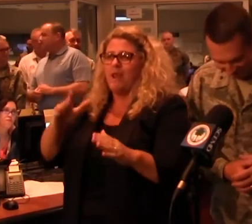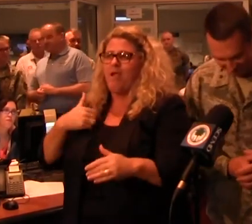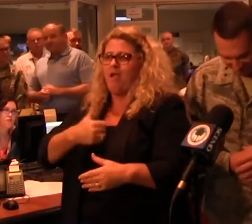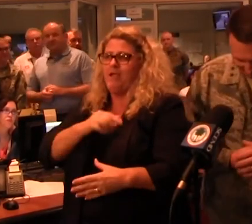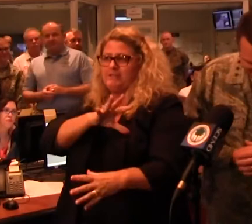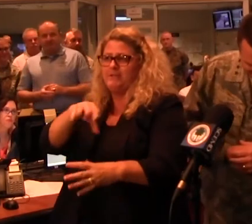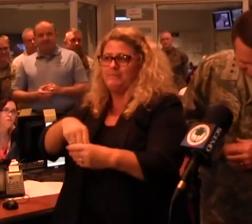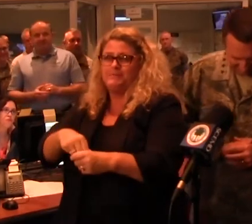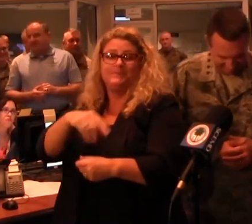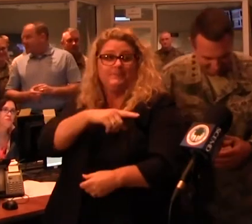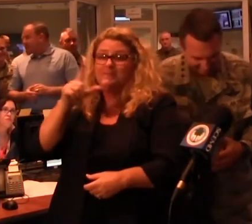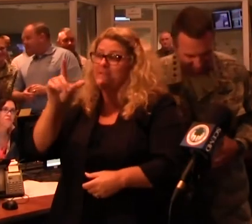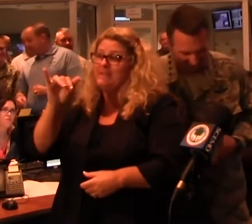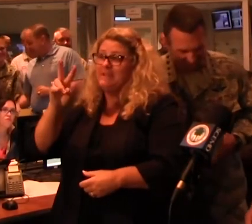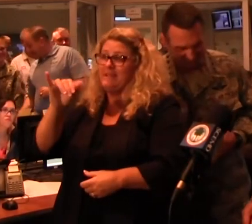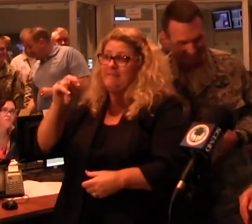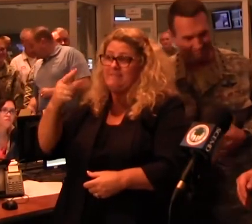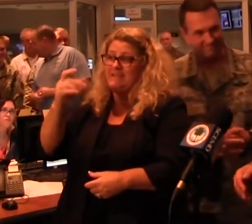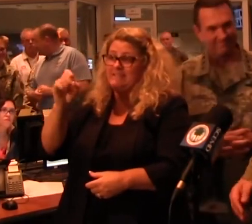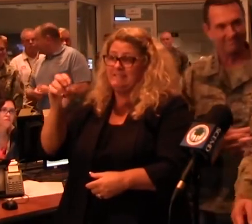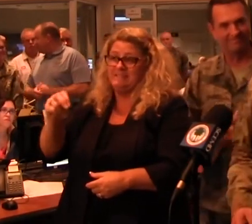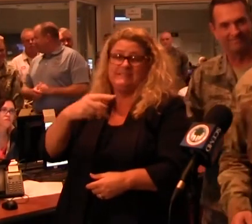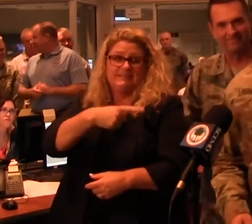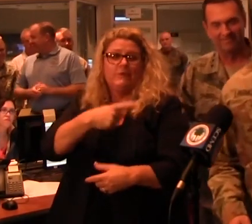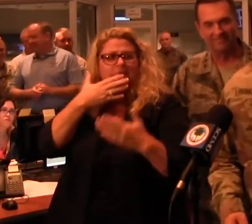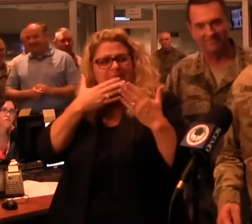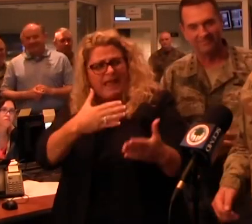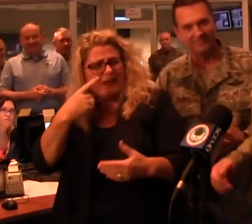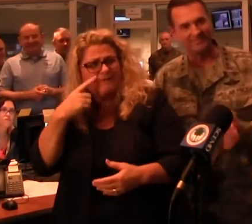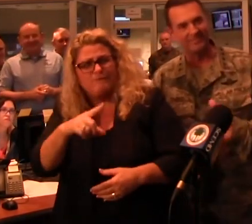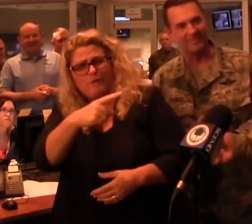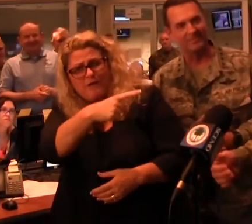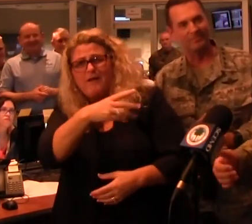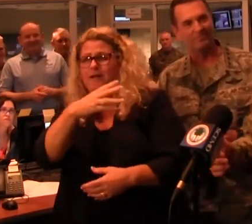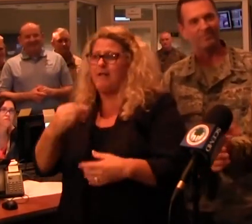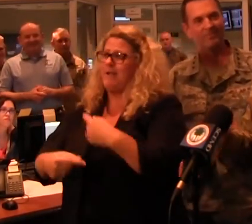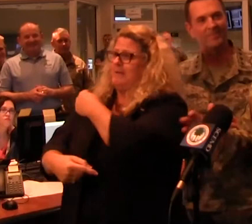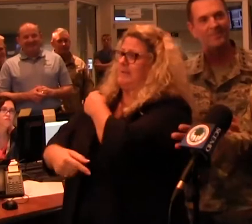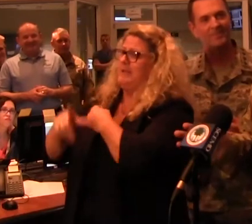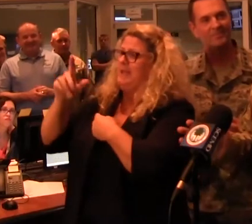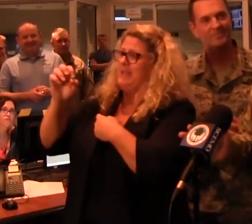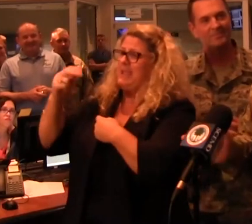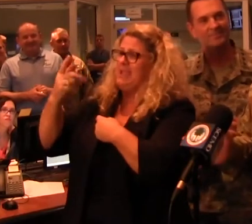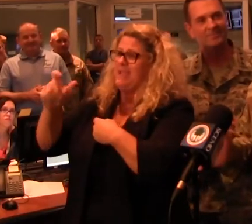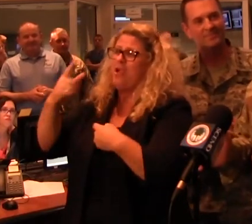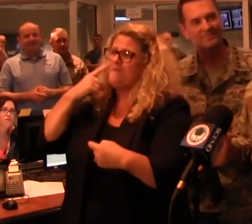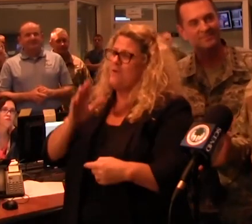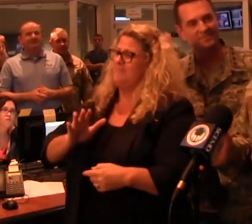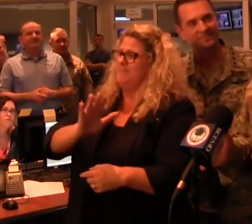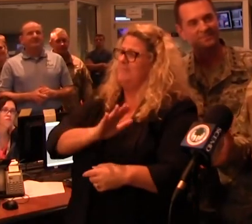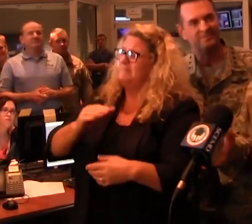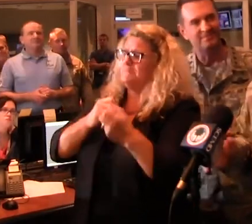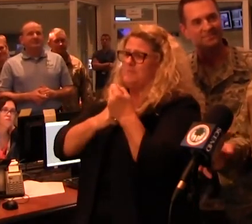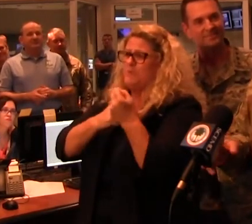Livingston. Yes, sir. I just want to thank General O'Shaughnessy and General Lynn Gill for all the great federal support that